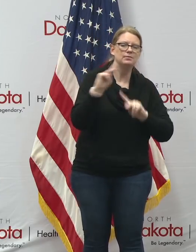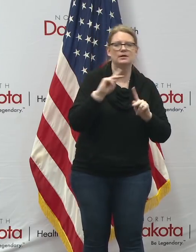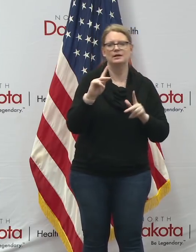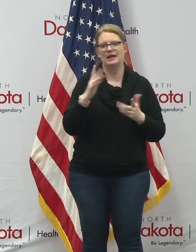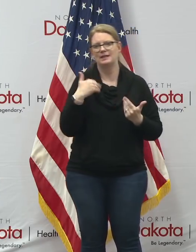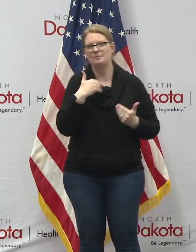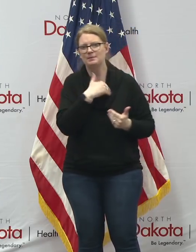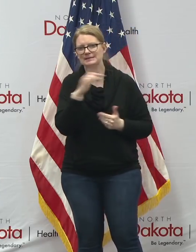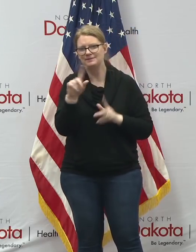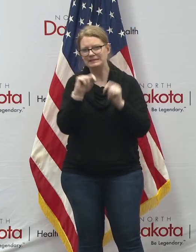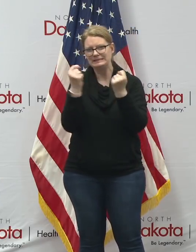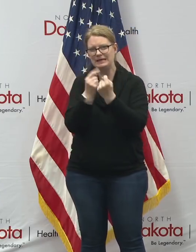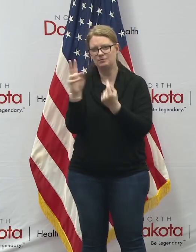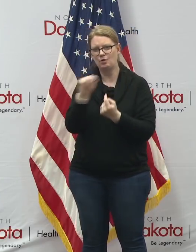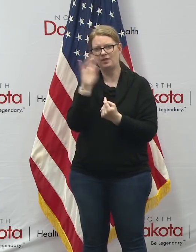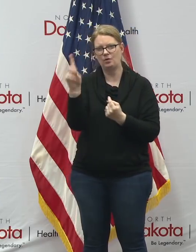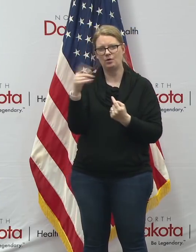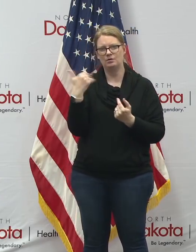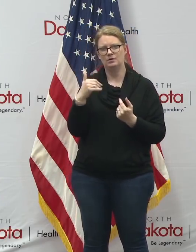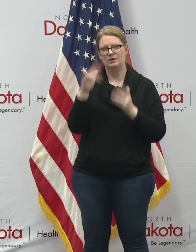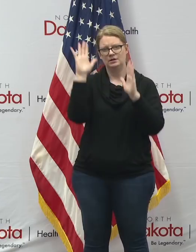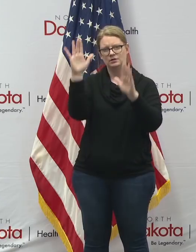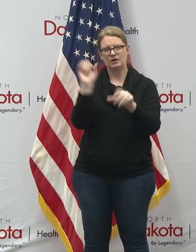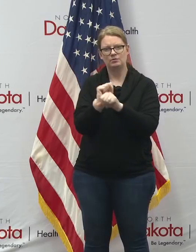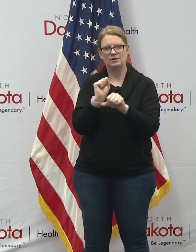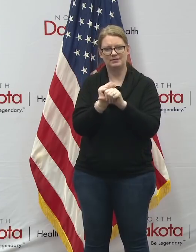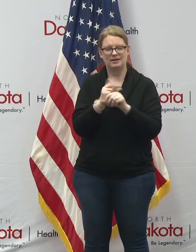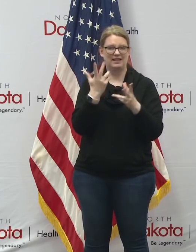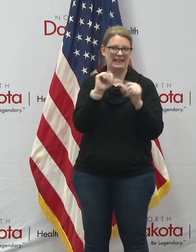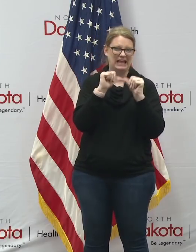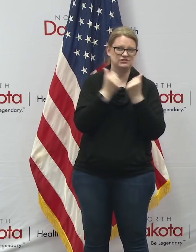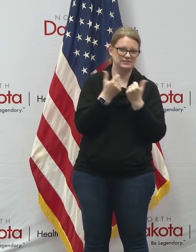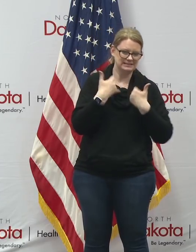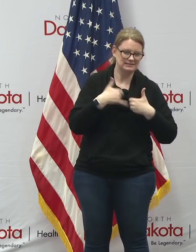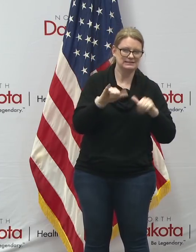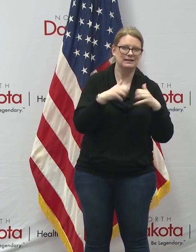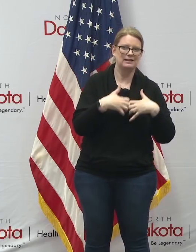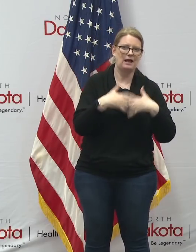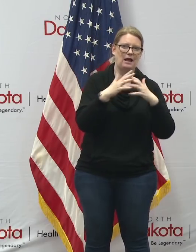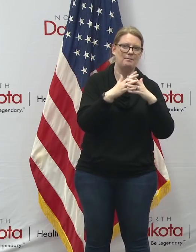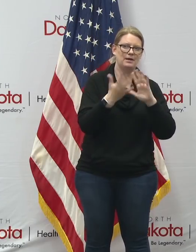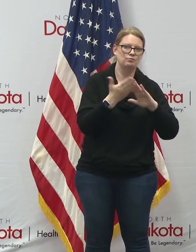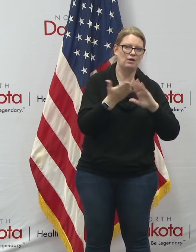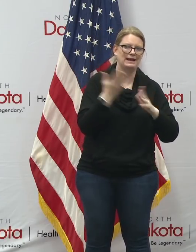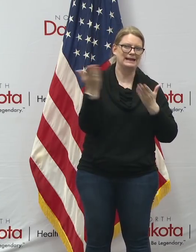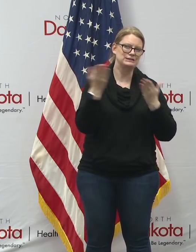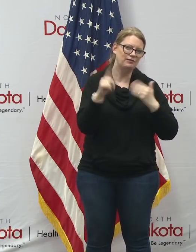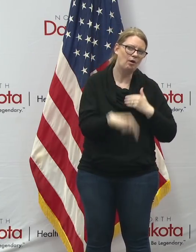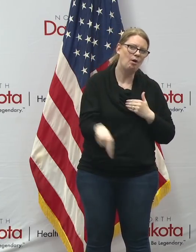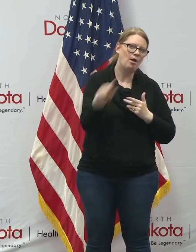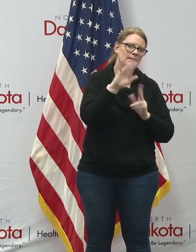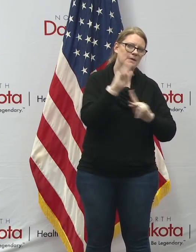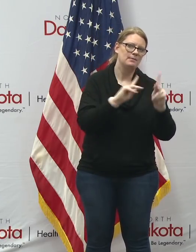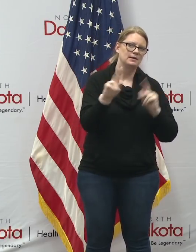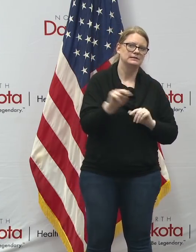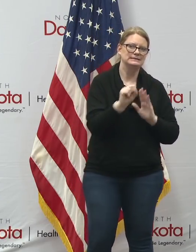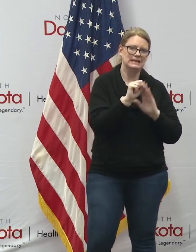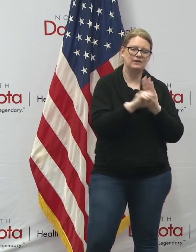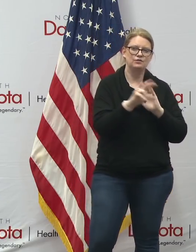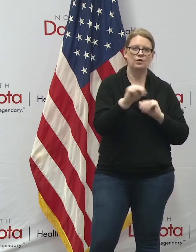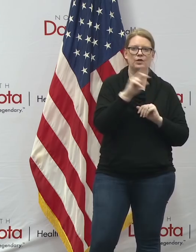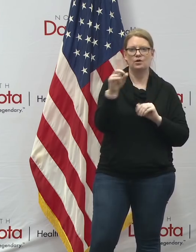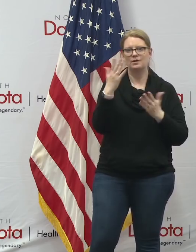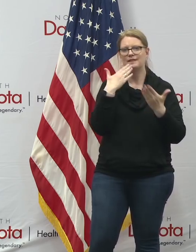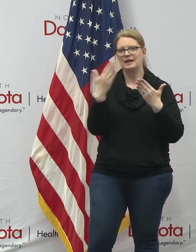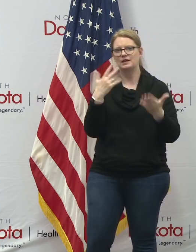of team north dakota that are doing great work keeping their agencies going and serving the citizens of north dakota so thank you and thanks for being here